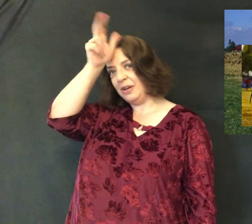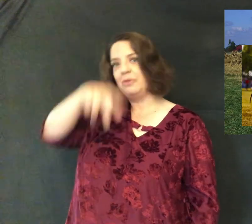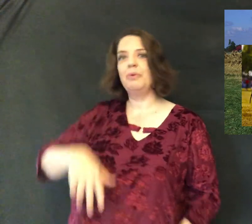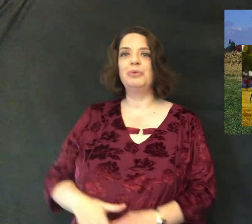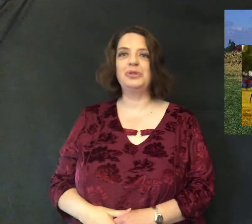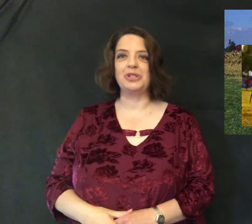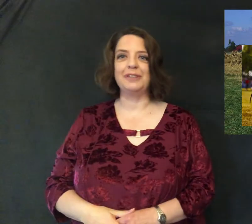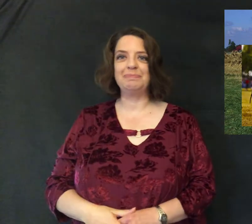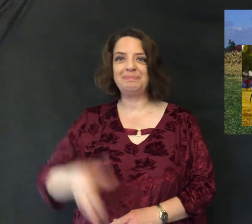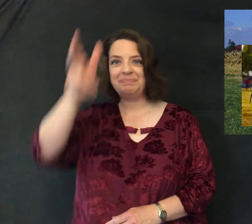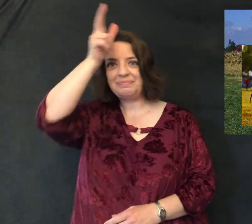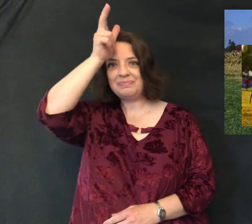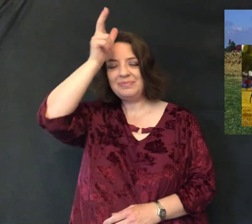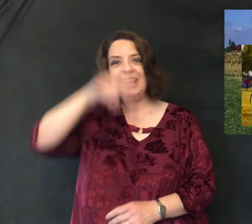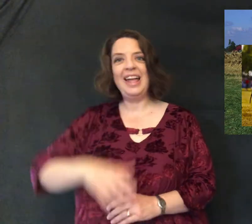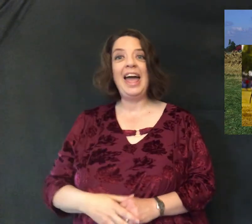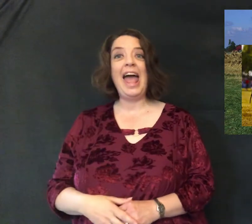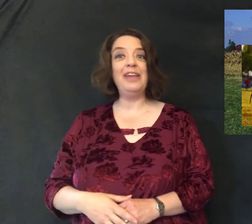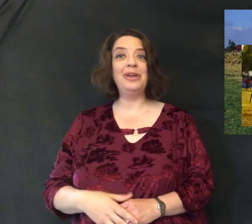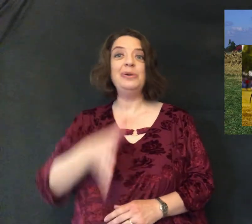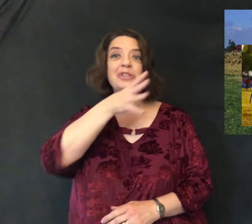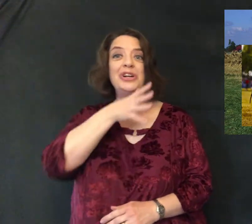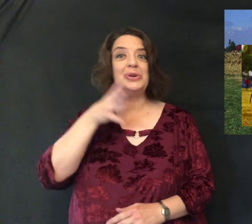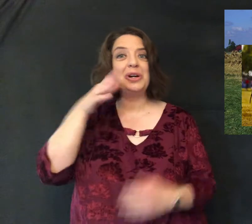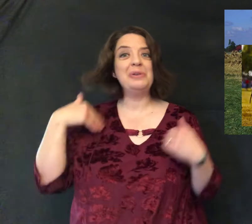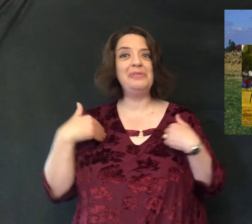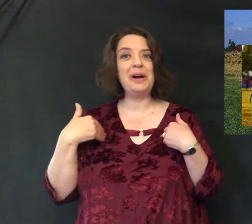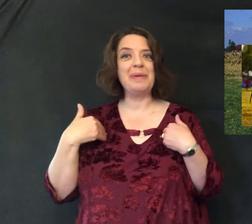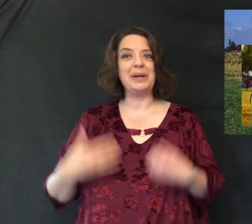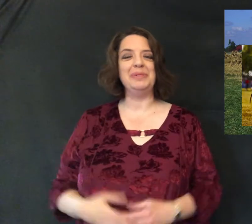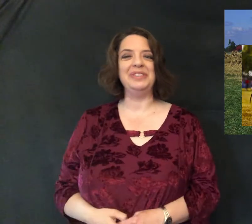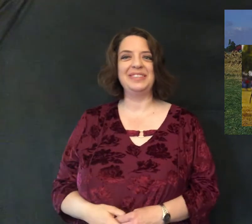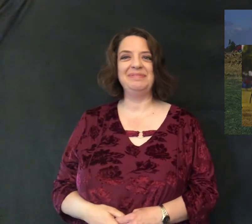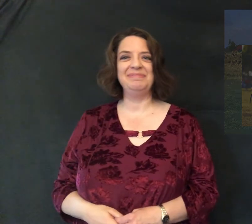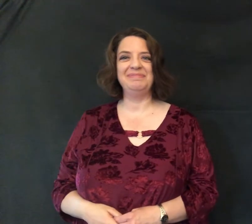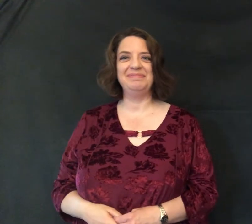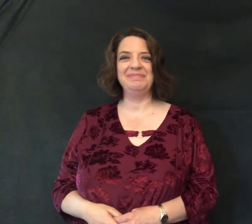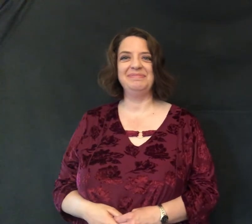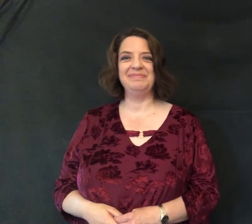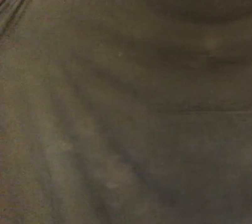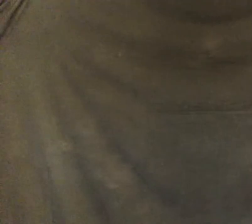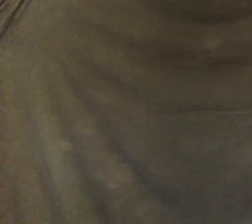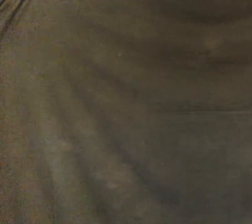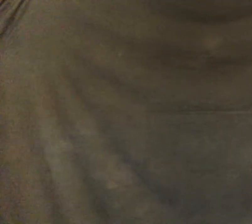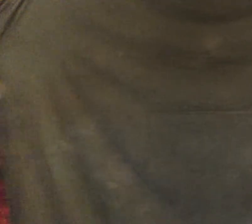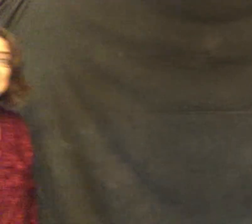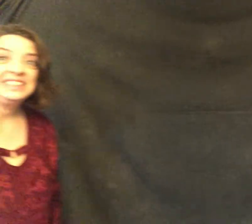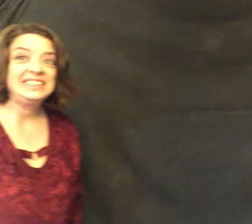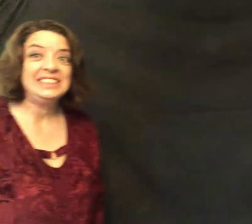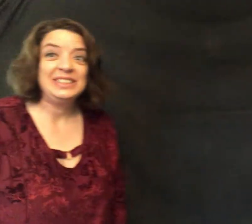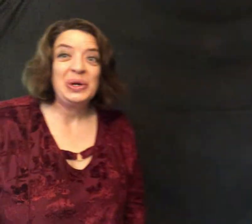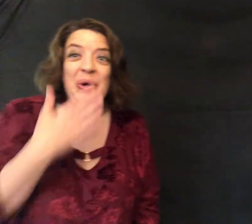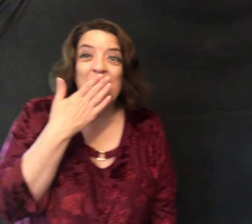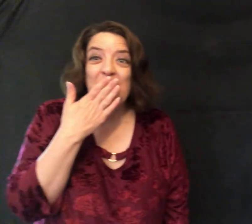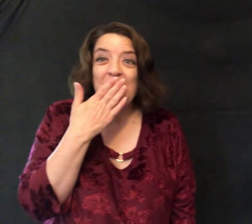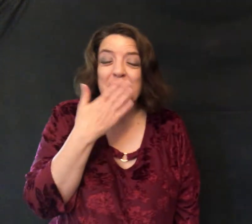rooster and those are your farm animals oops